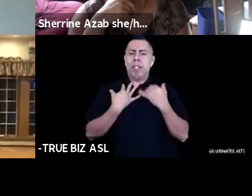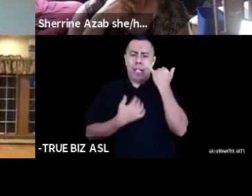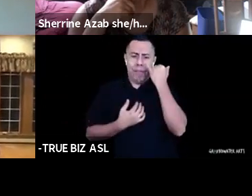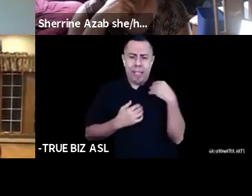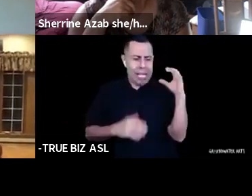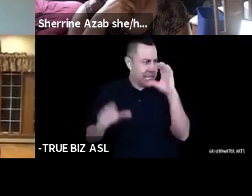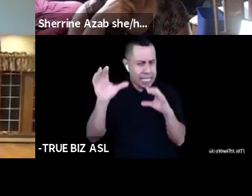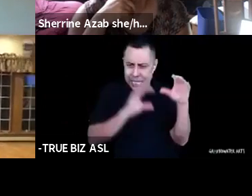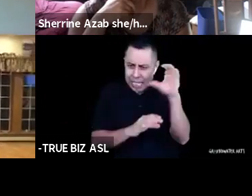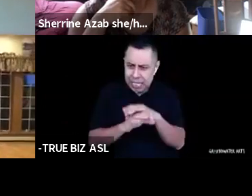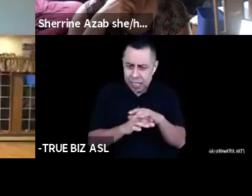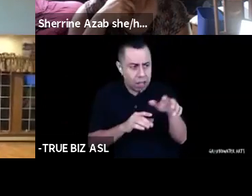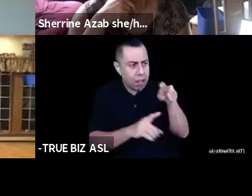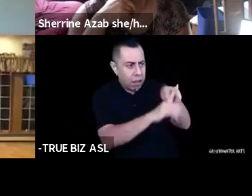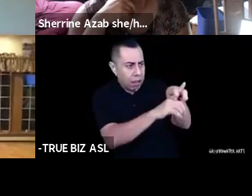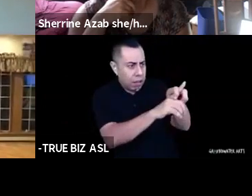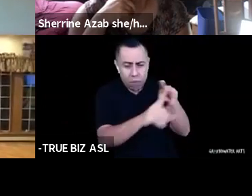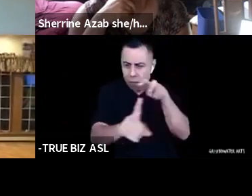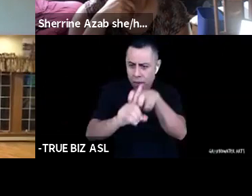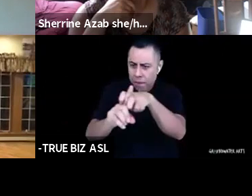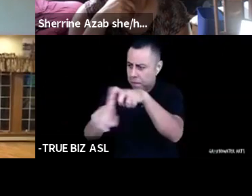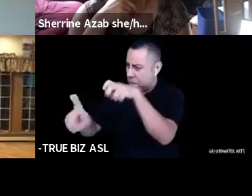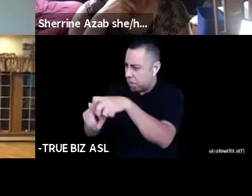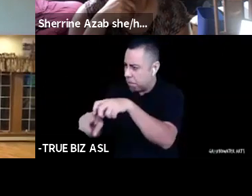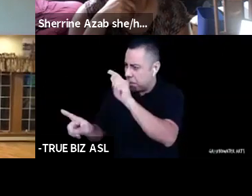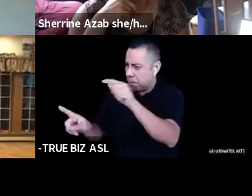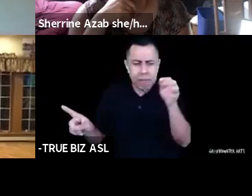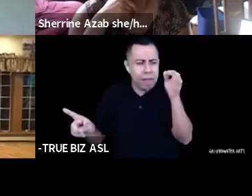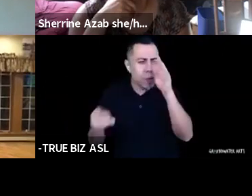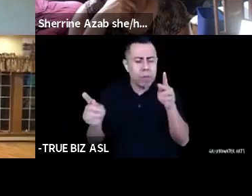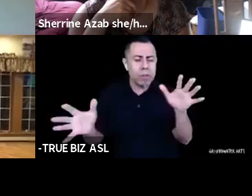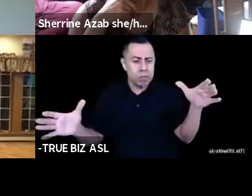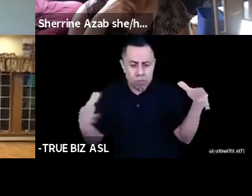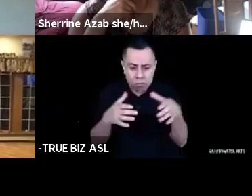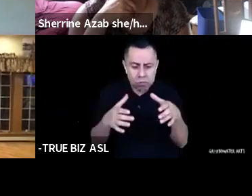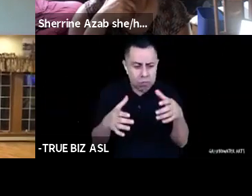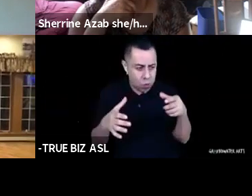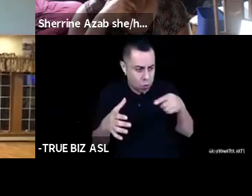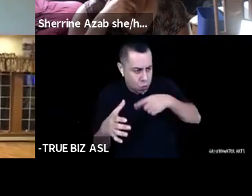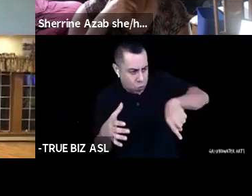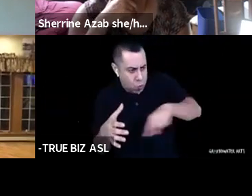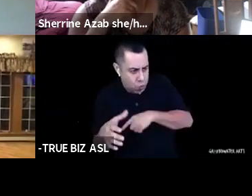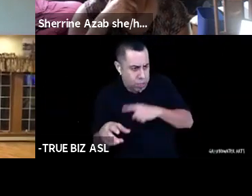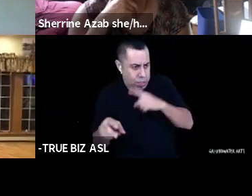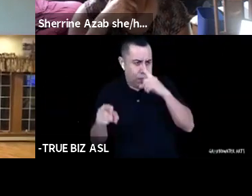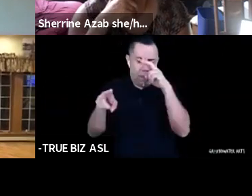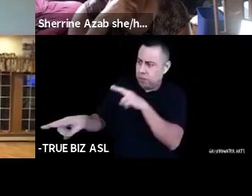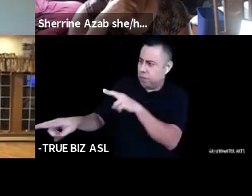I see. We have, you know, there's so many, I think I've just been so heartened with this crew of people at groundwater to see